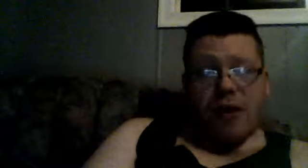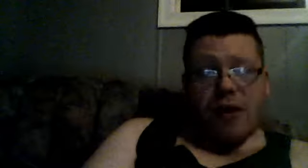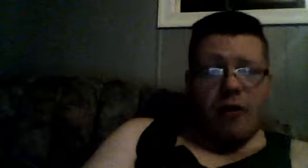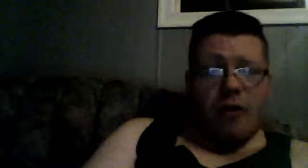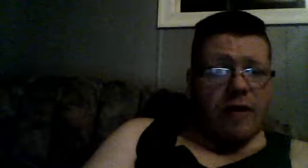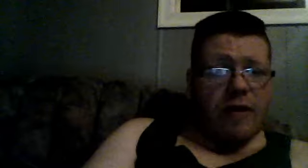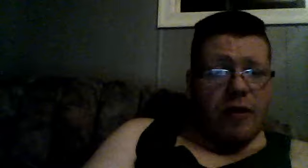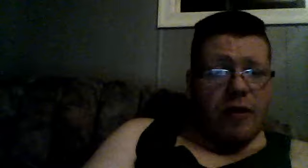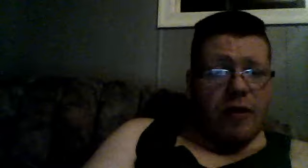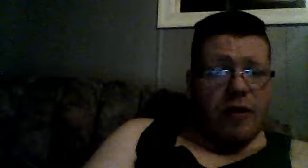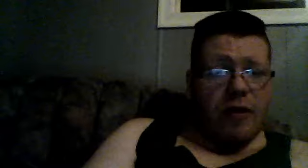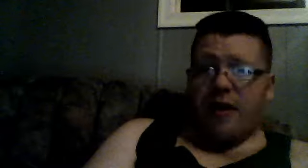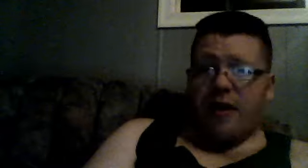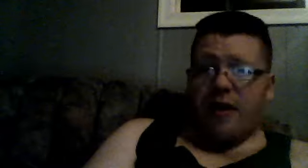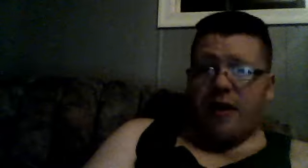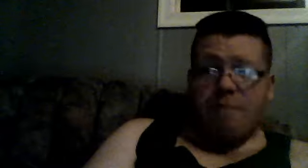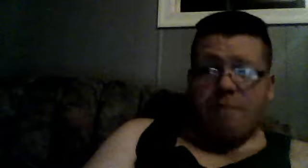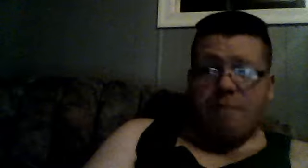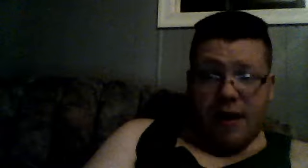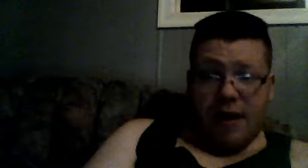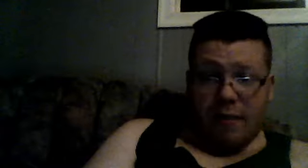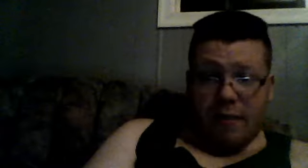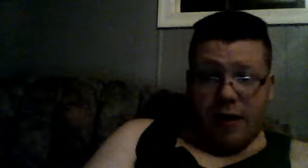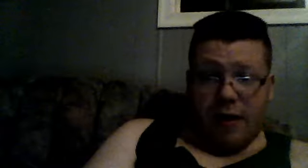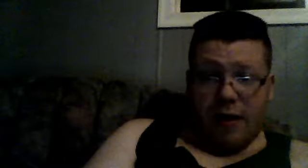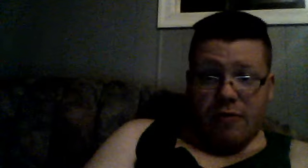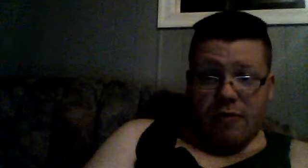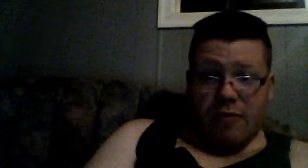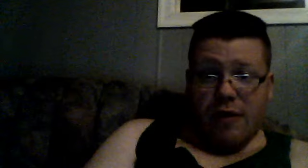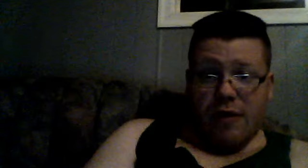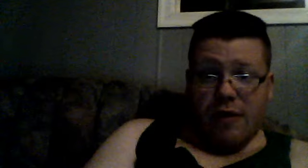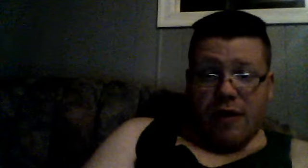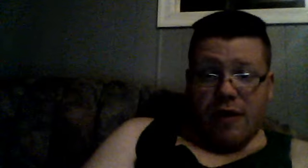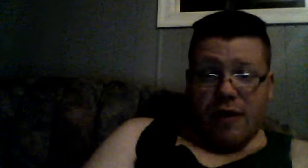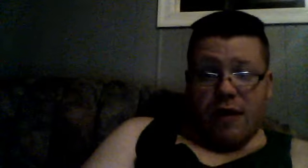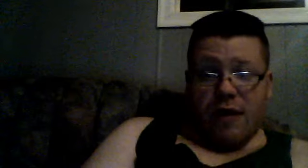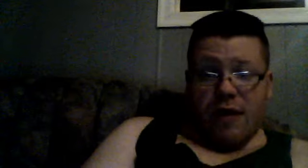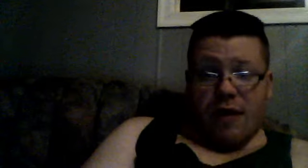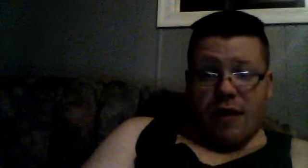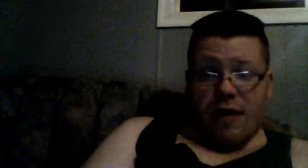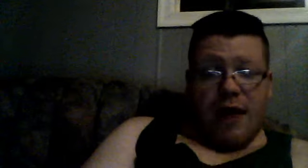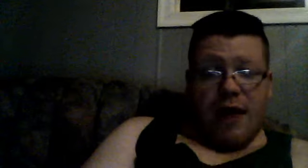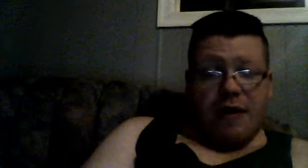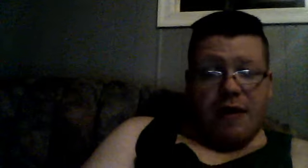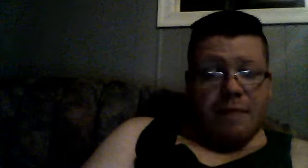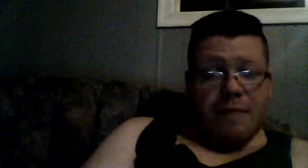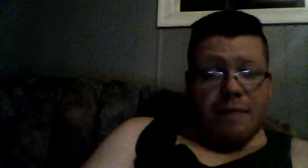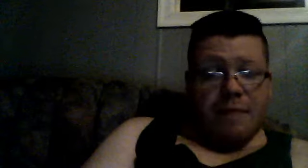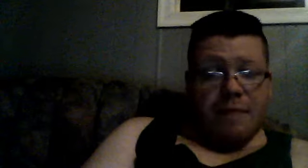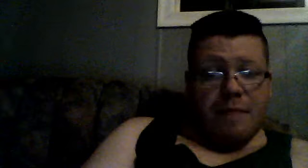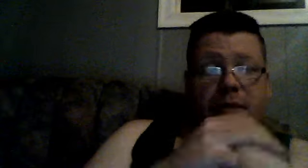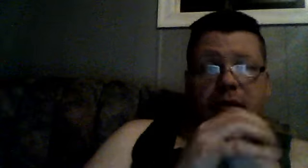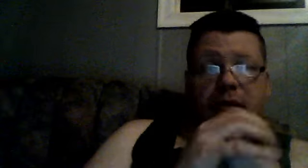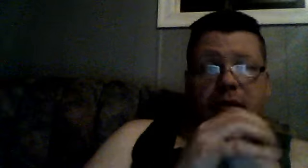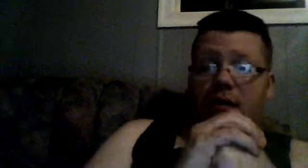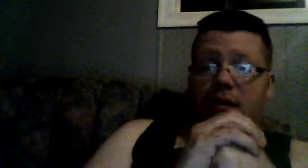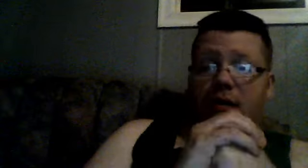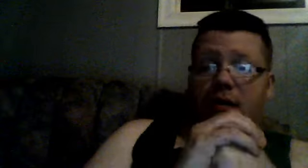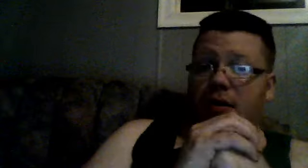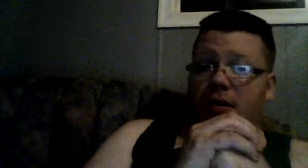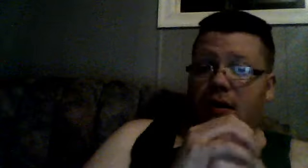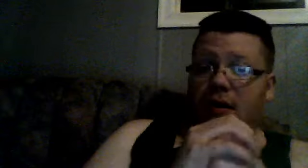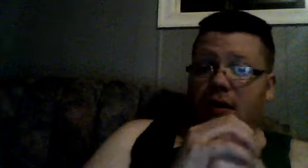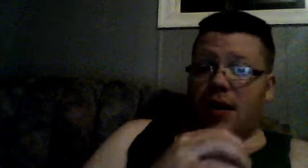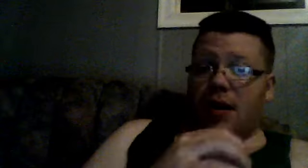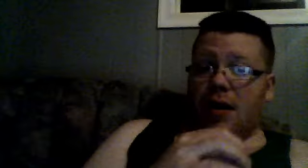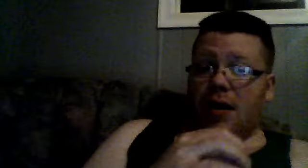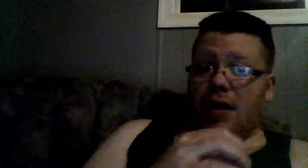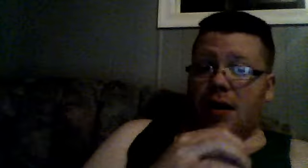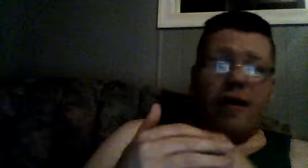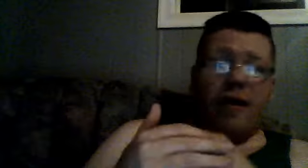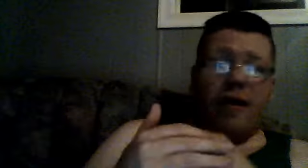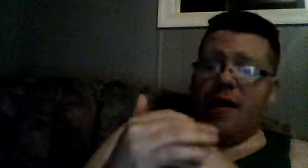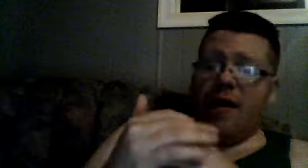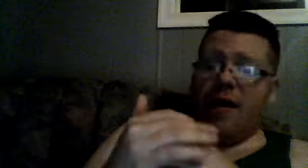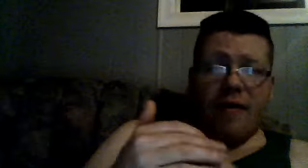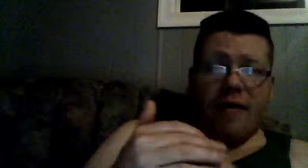I thought was completely other BS, mind you, and, also, I thought,